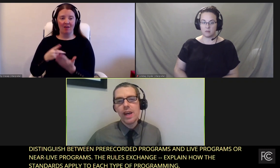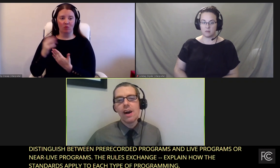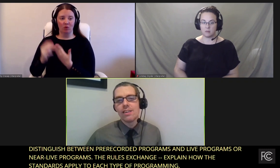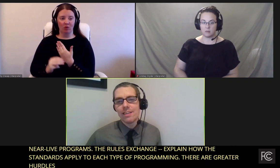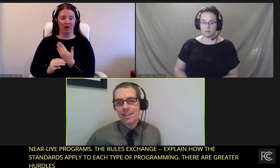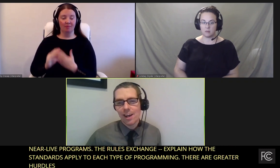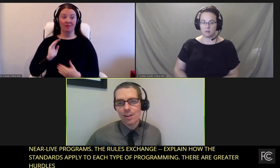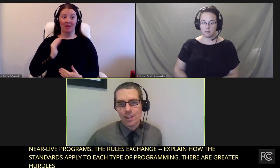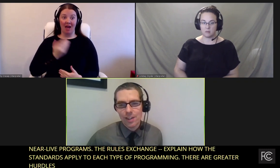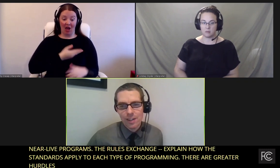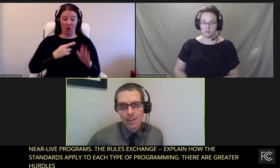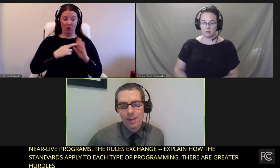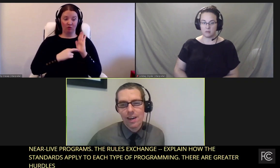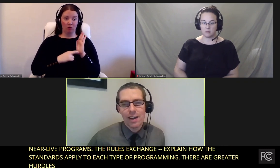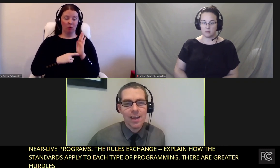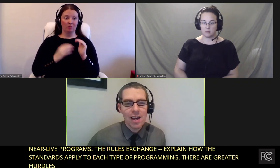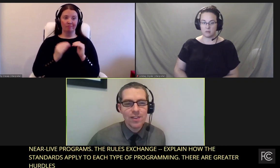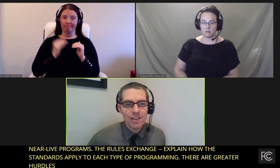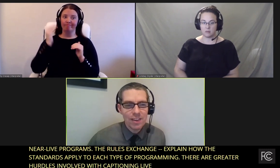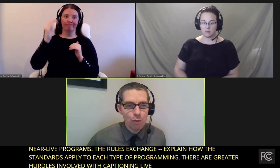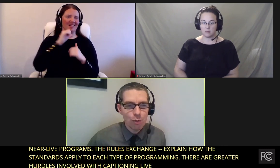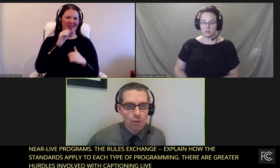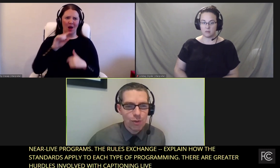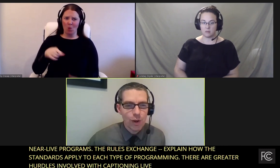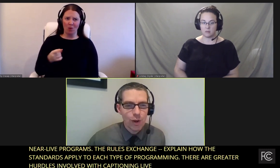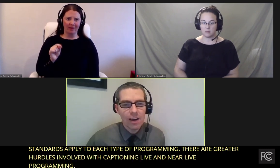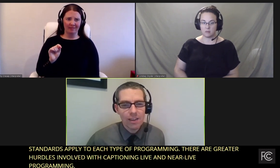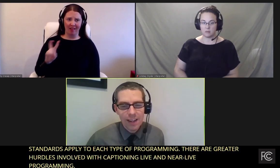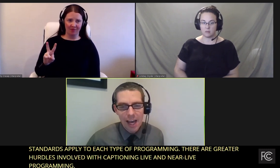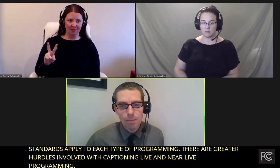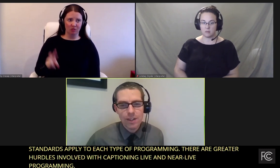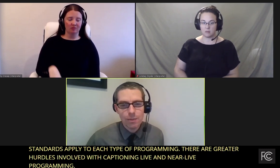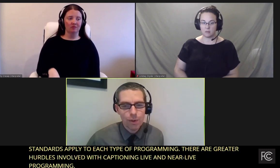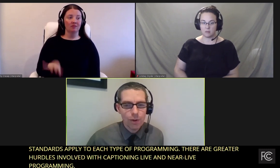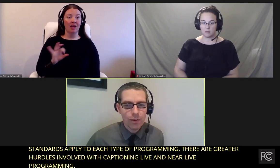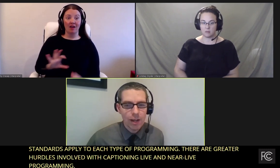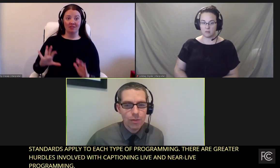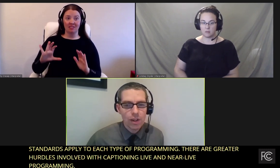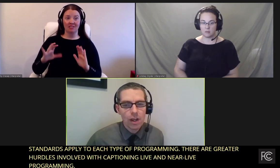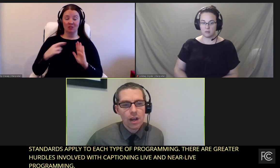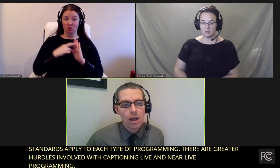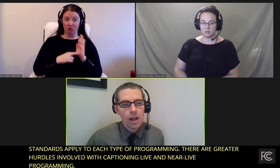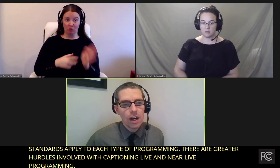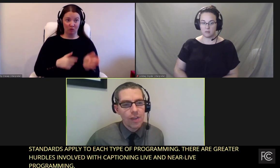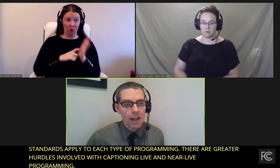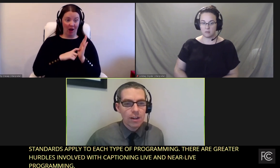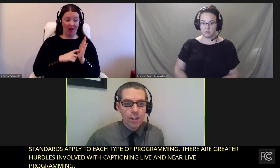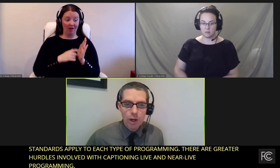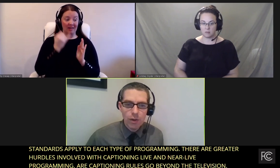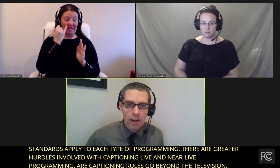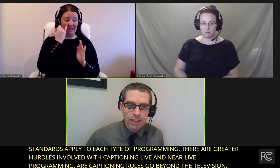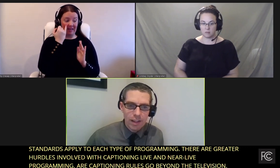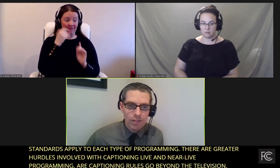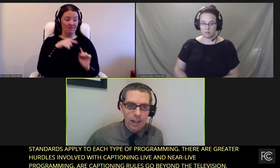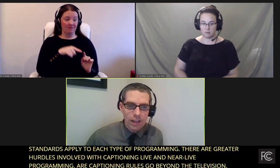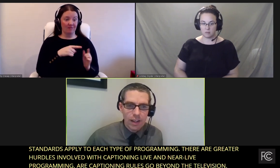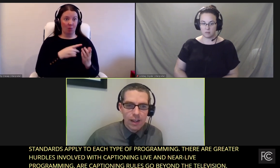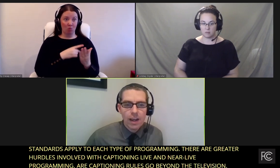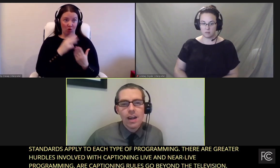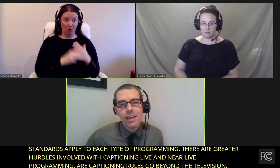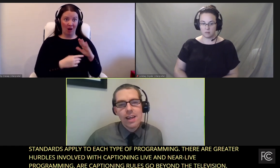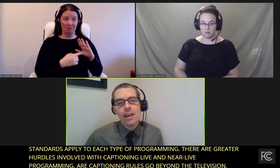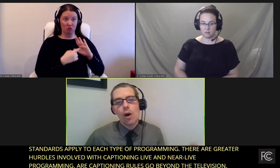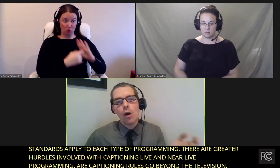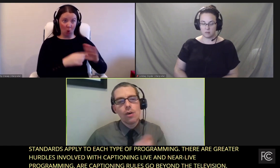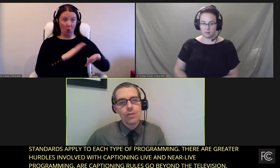and beyond the television. The FCC's rules require that captioned programs that are shown on TV,